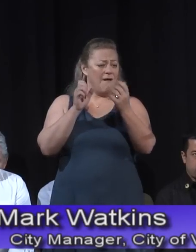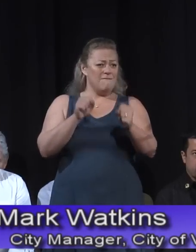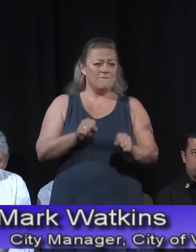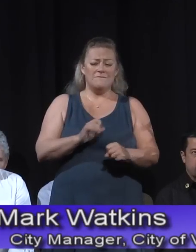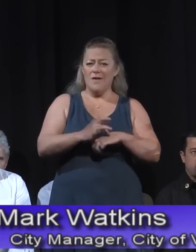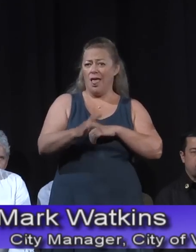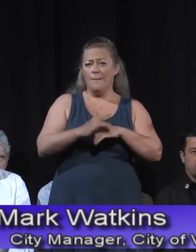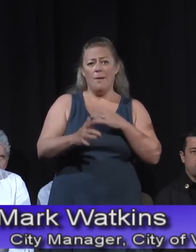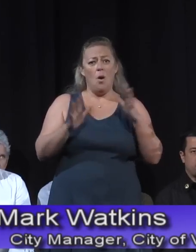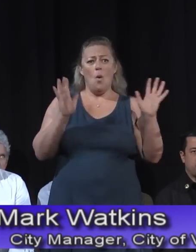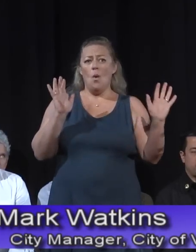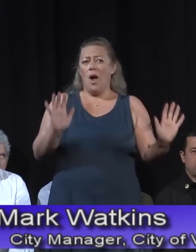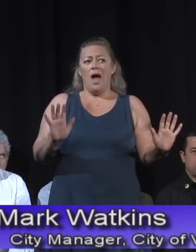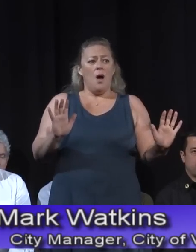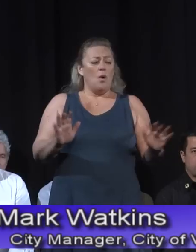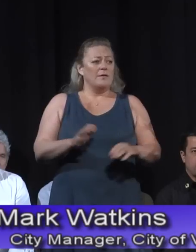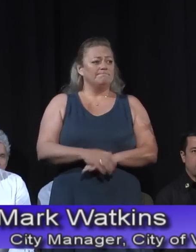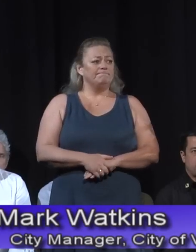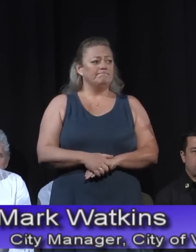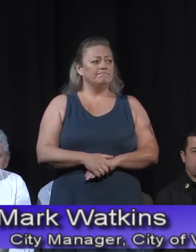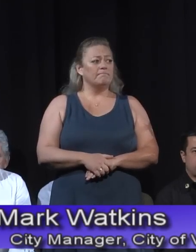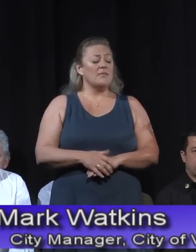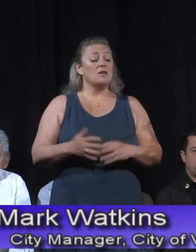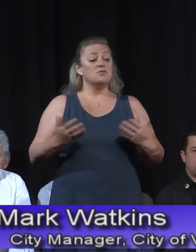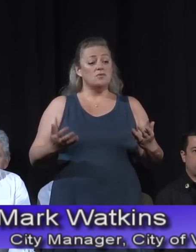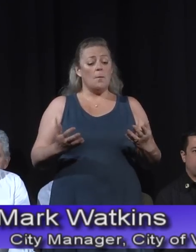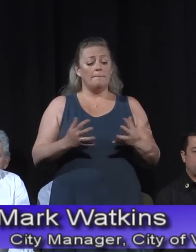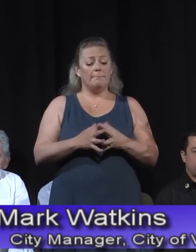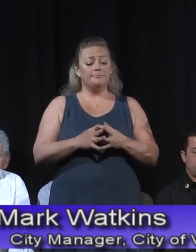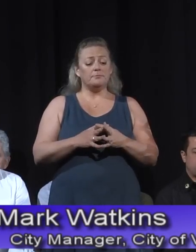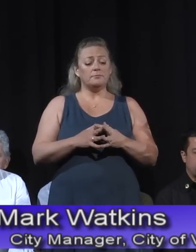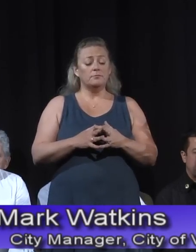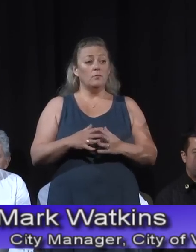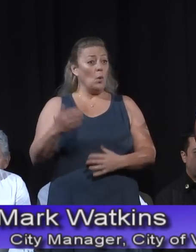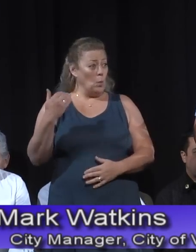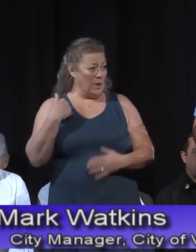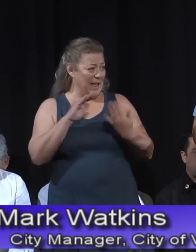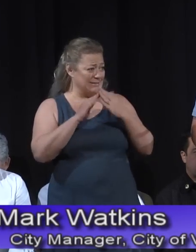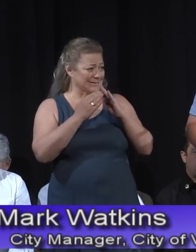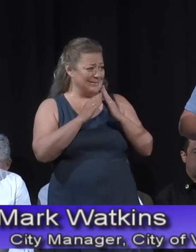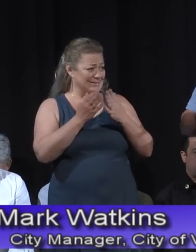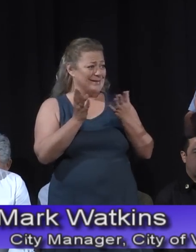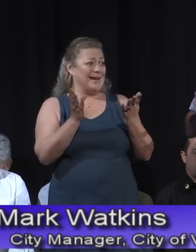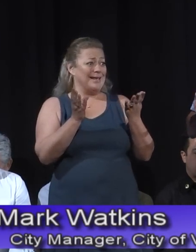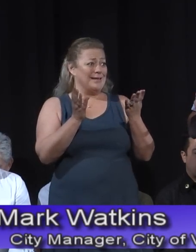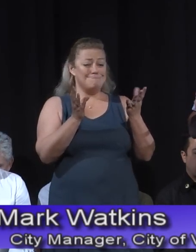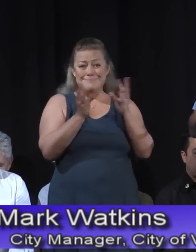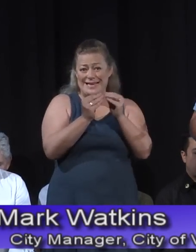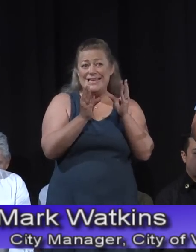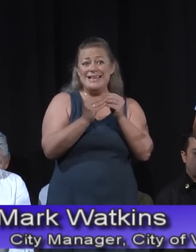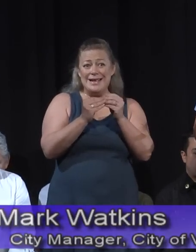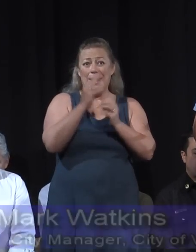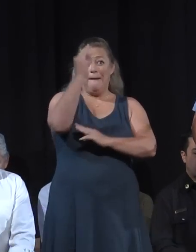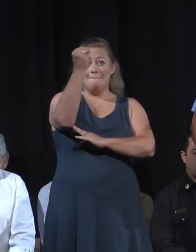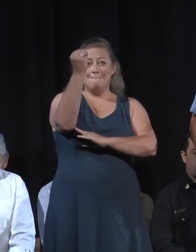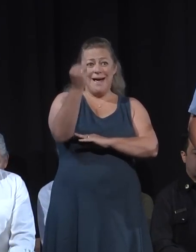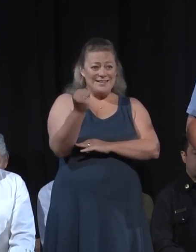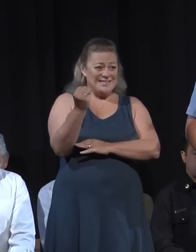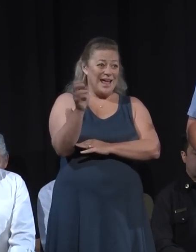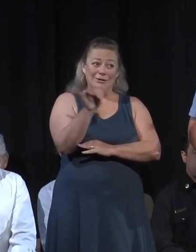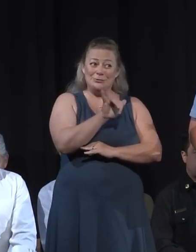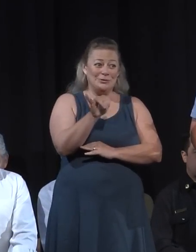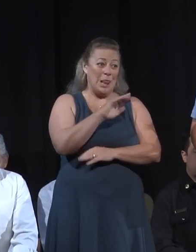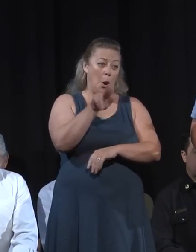recap it very quickly, then we're going to get you to here, folks. But we had a city council meeting on Monday night, normal day like it was for all the rest of you.